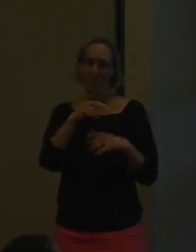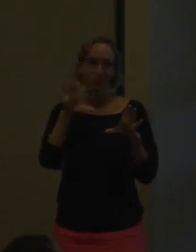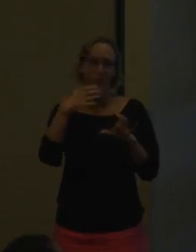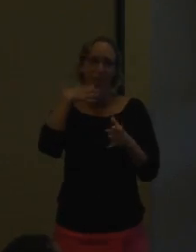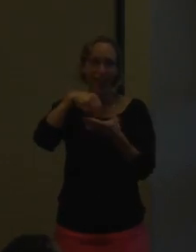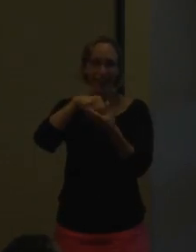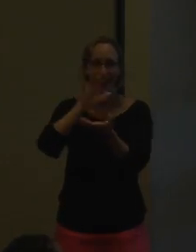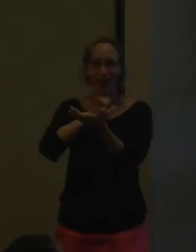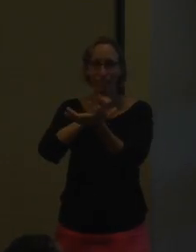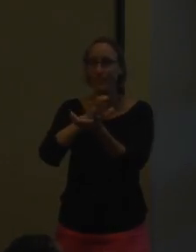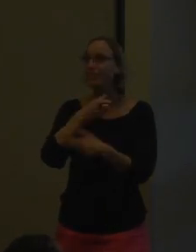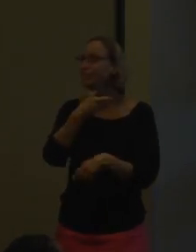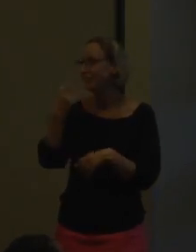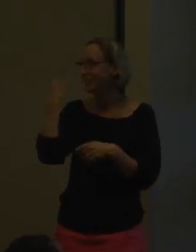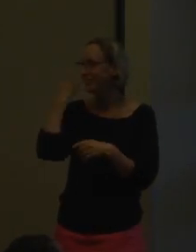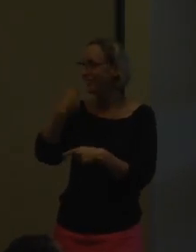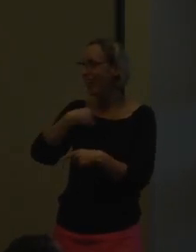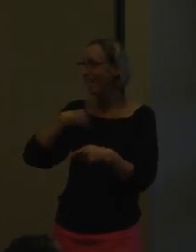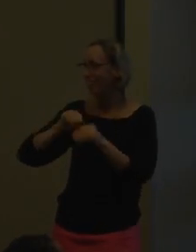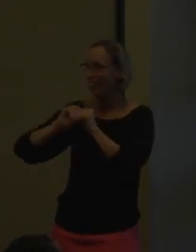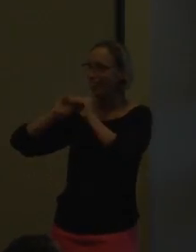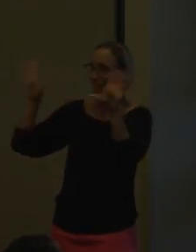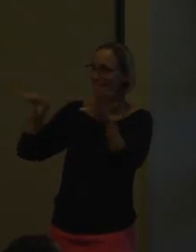We want that for them, you know, we want them to do well in academics.